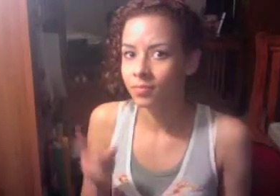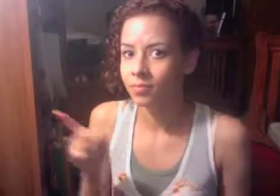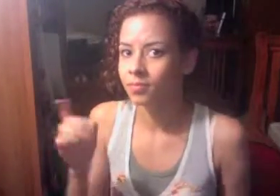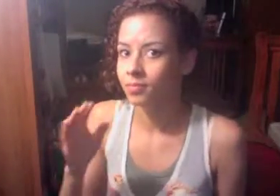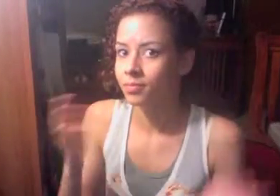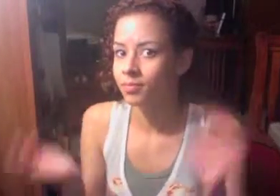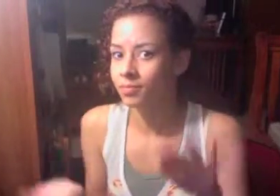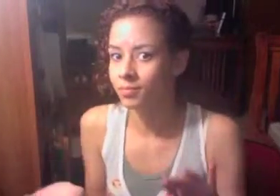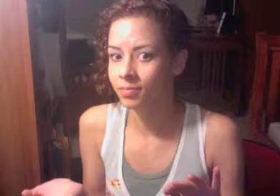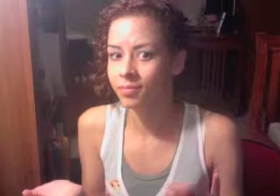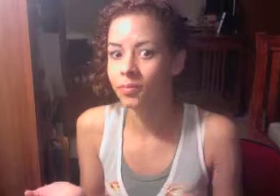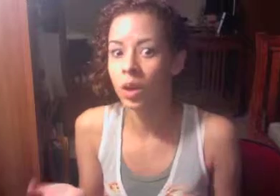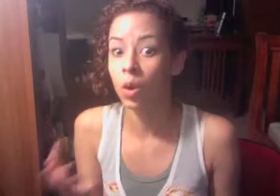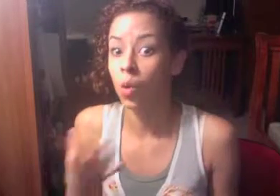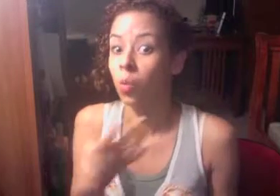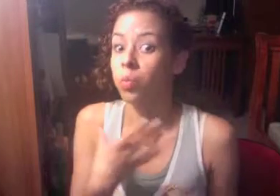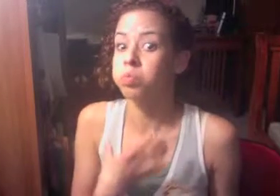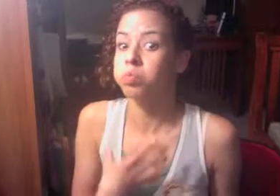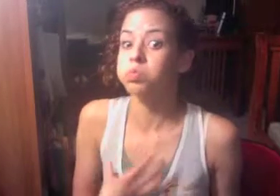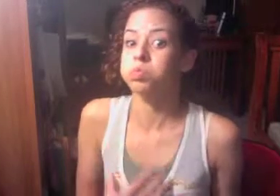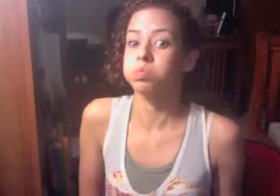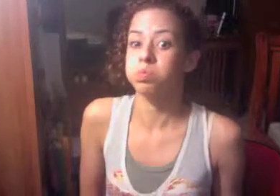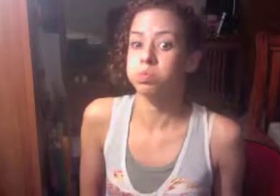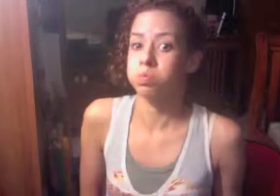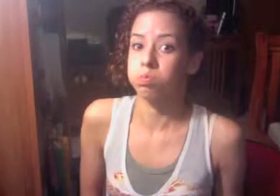Maybe she'll die. She must have been hungry.